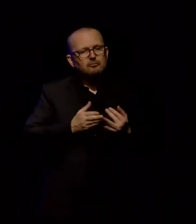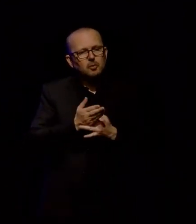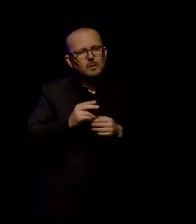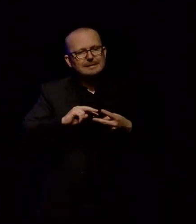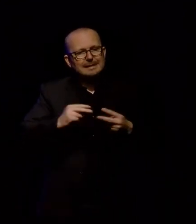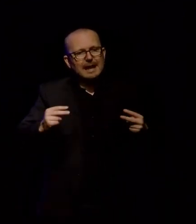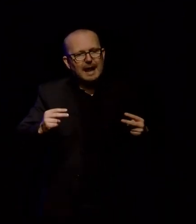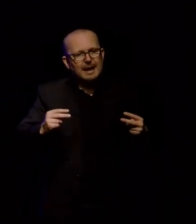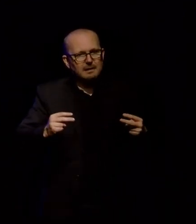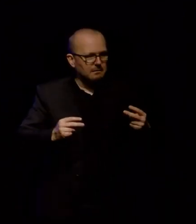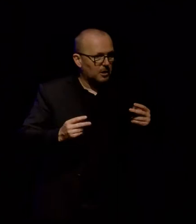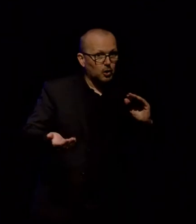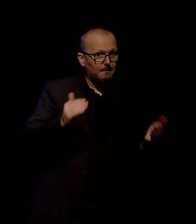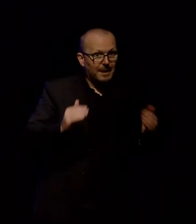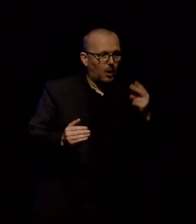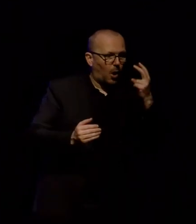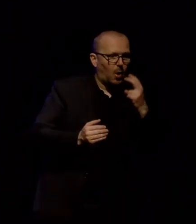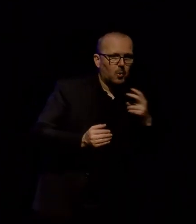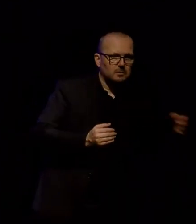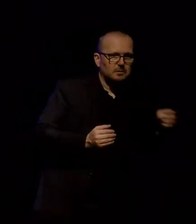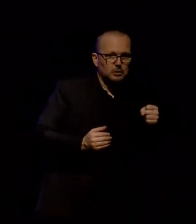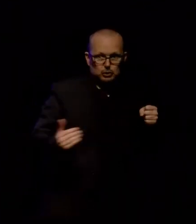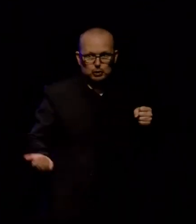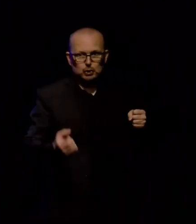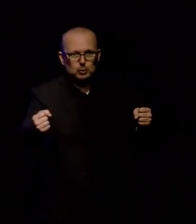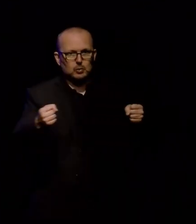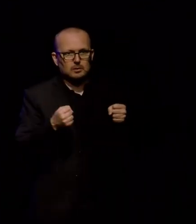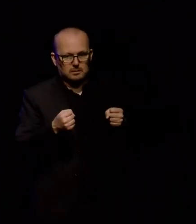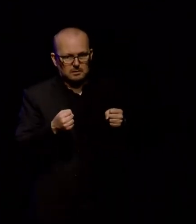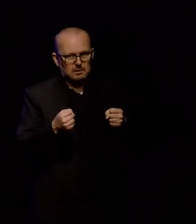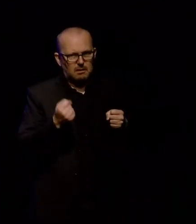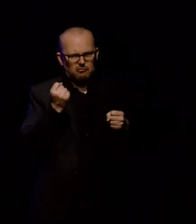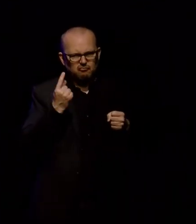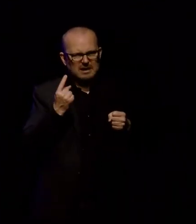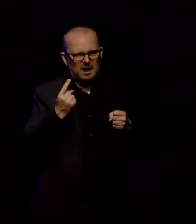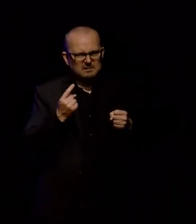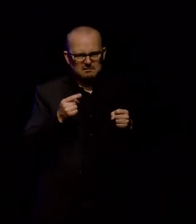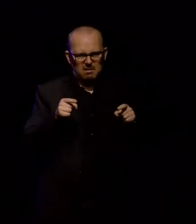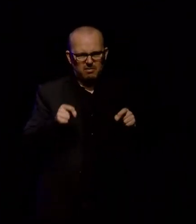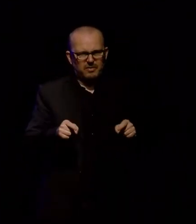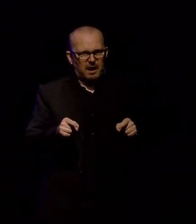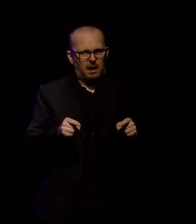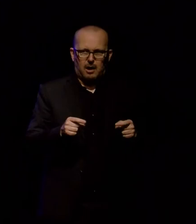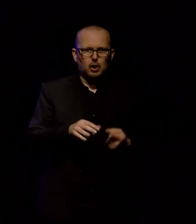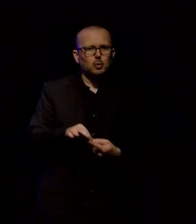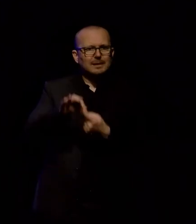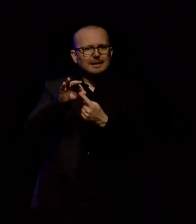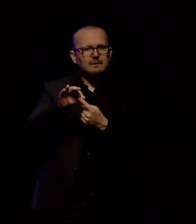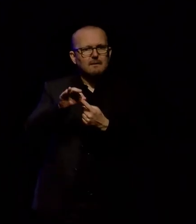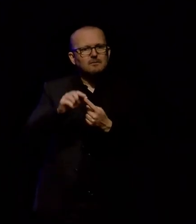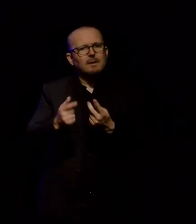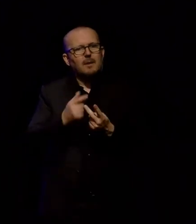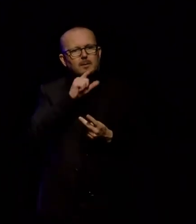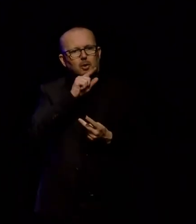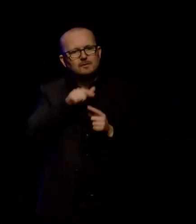and was shot to find the hierarchy gulf species, spotted shag, are genetically distinct from birds further south, making it even more